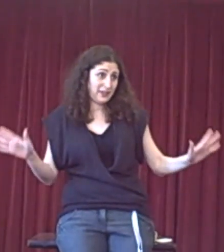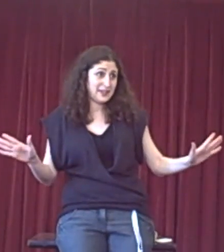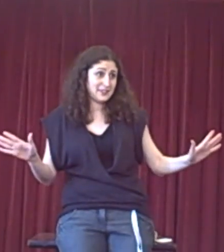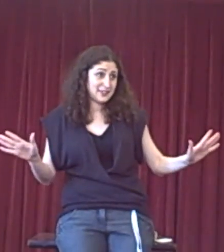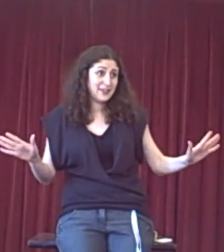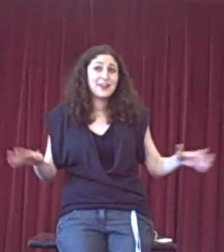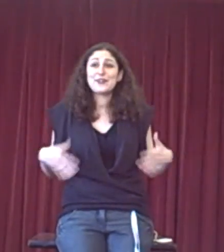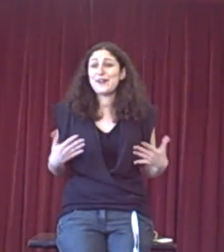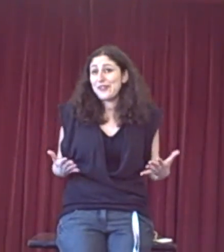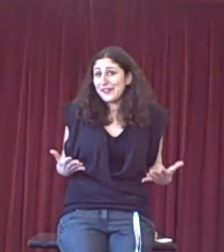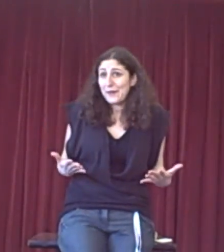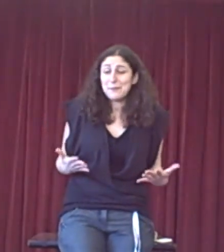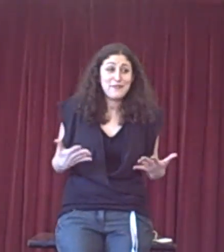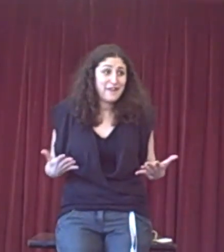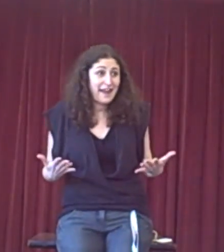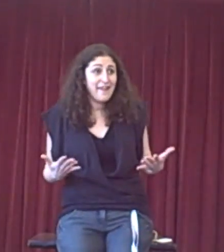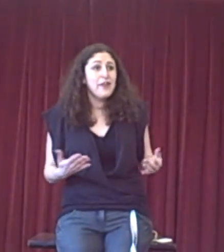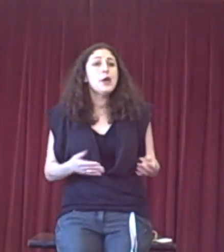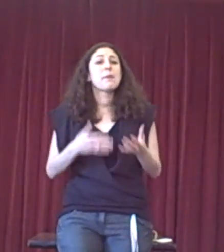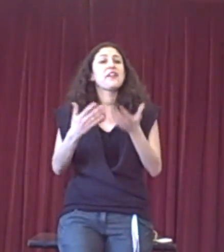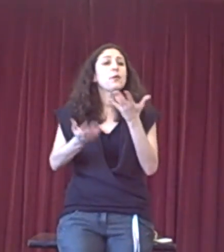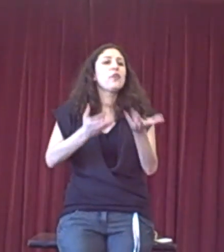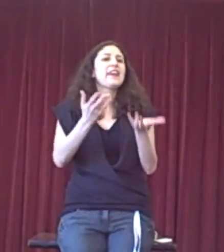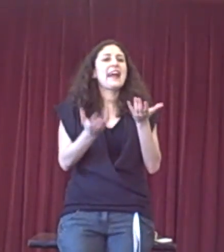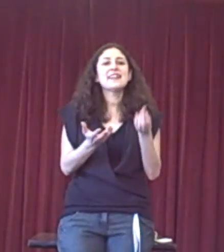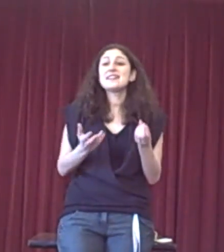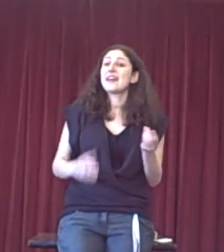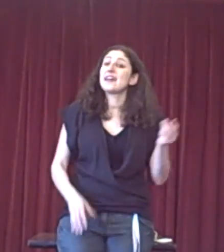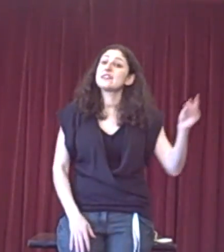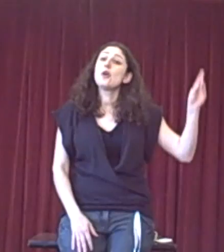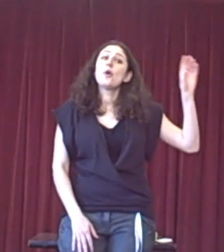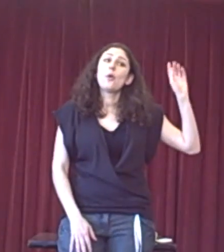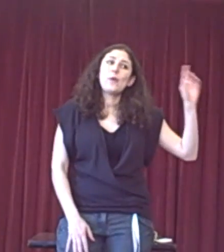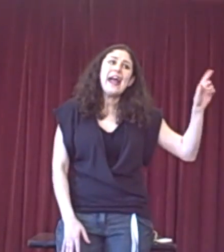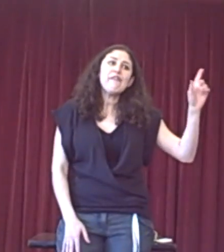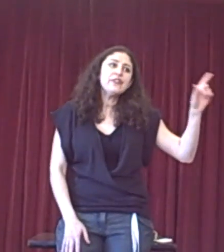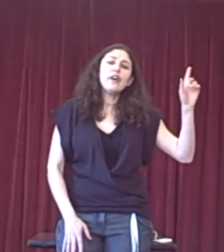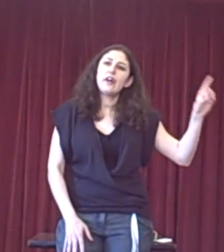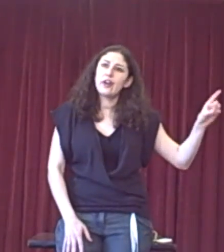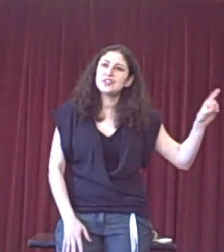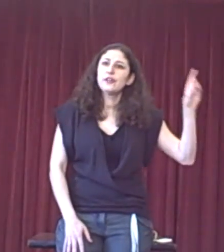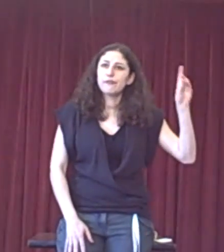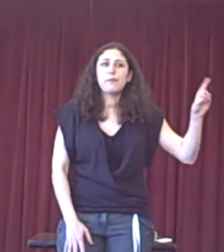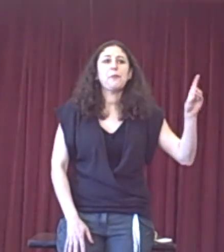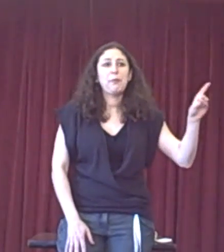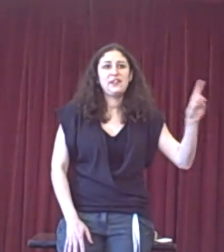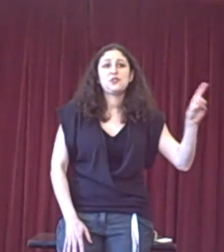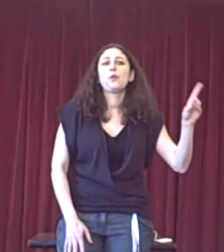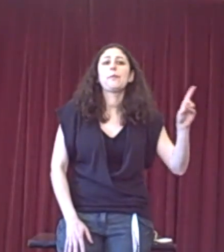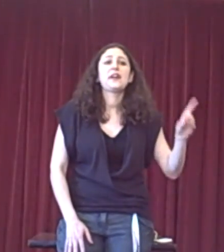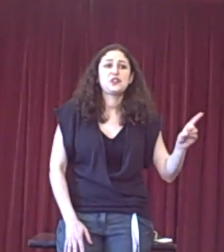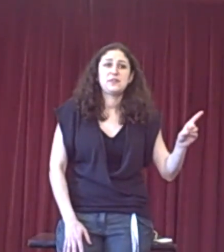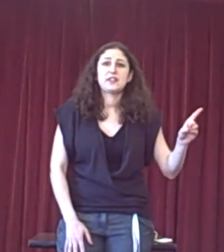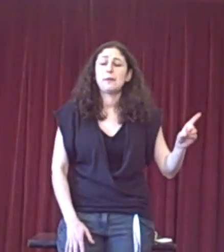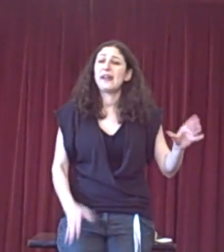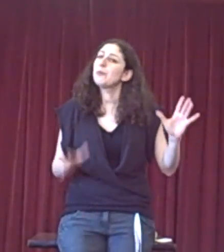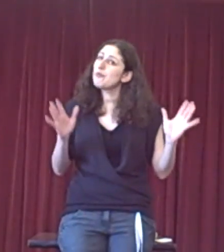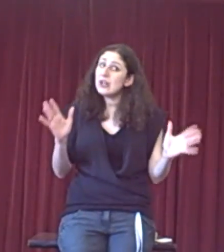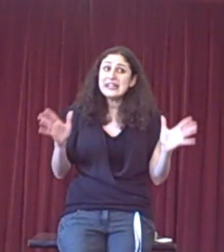against, because I don't think that would be fair. But I think what they can say is, we haven't heard from the proposition what the punishment is going to be, and we really